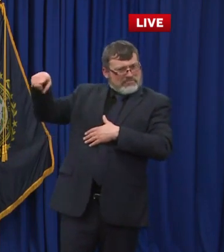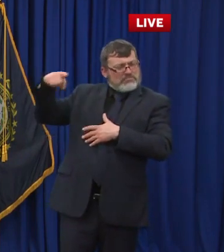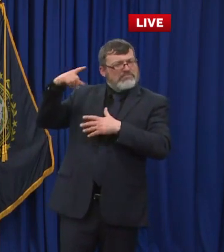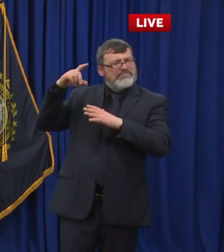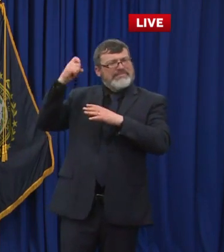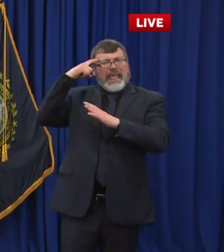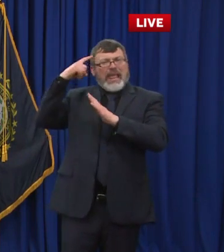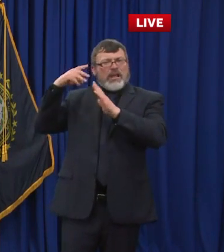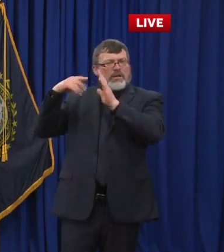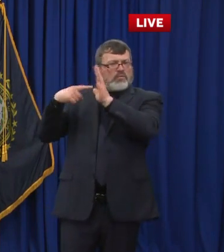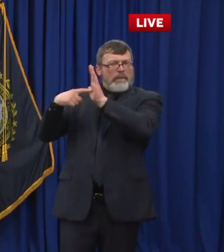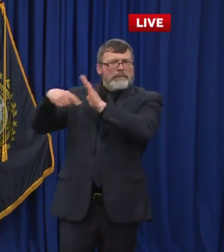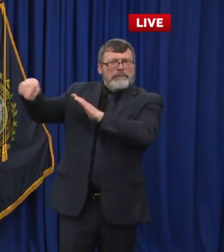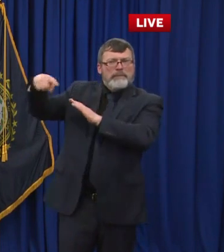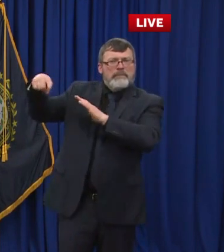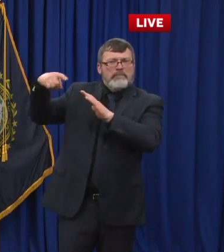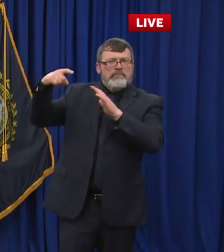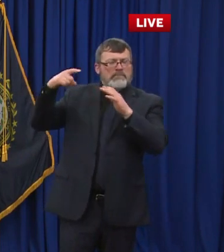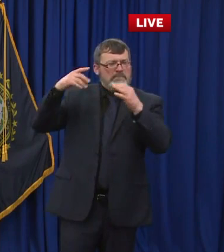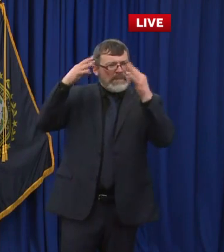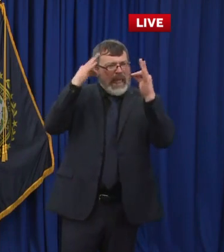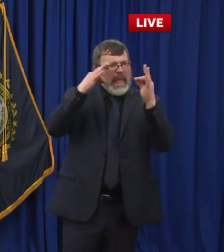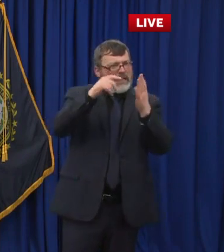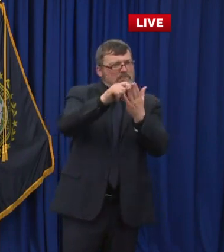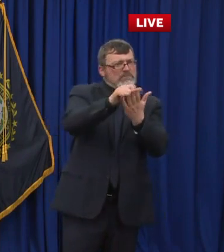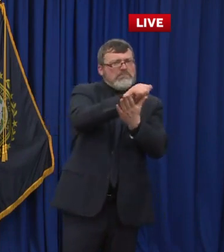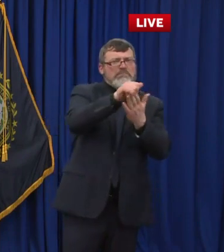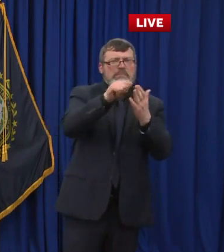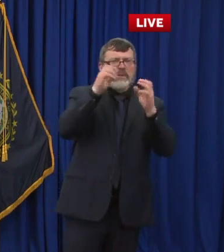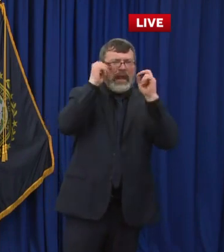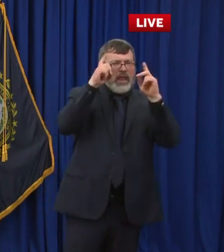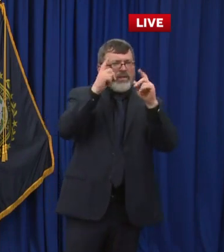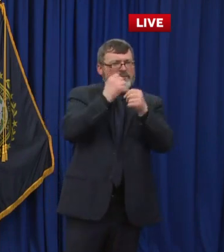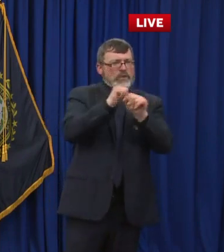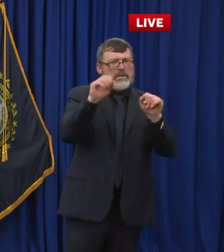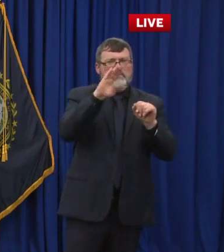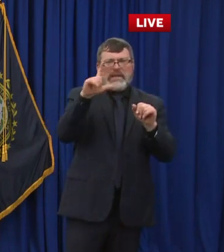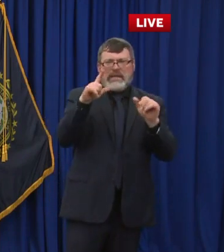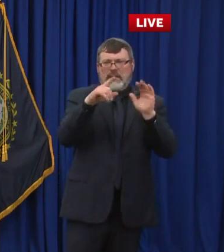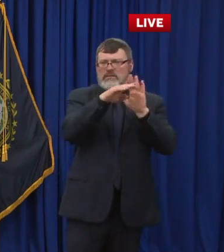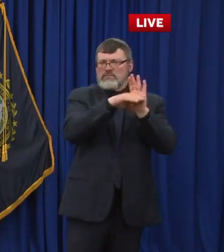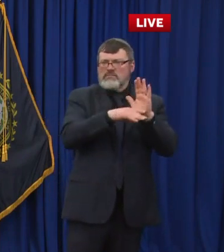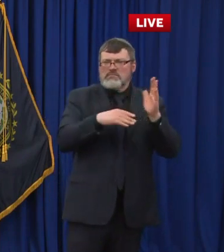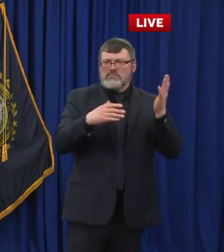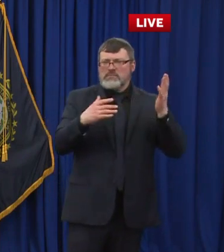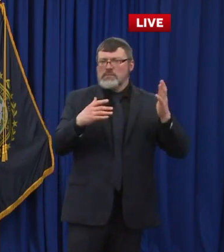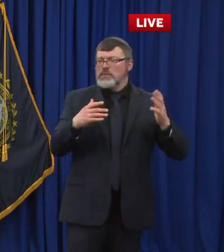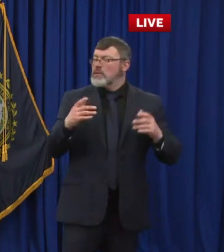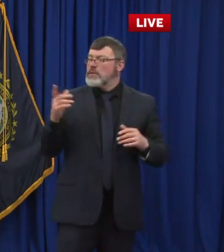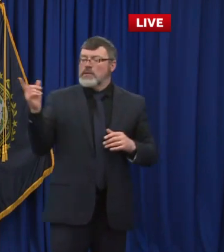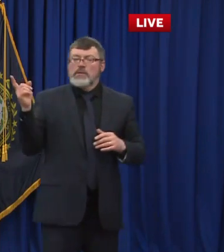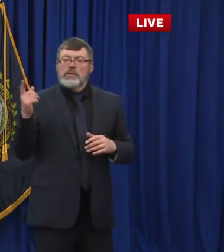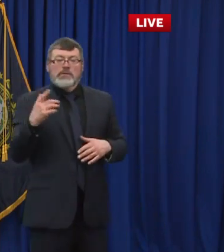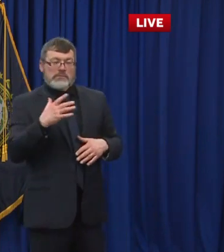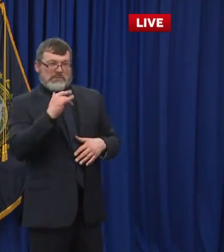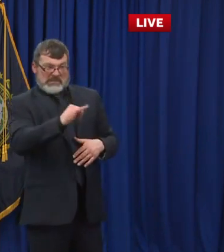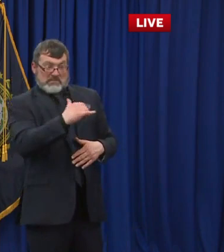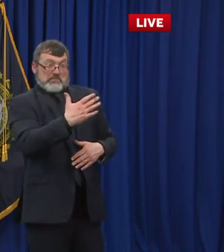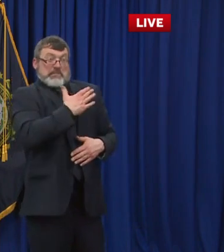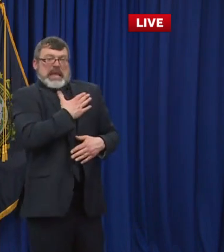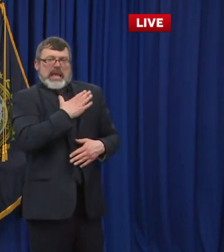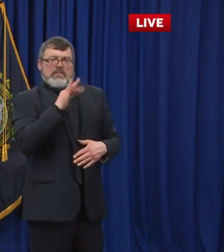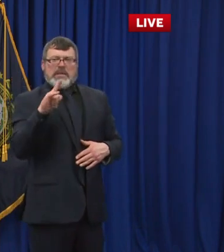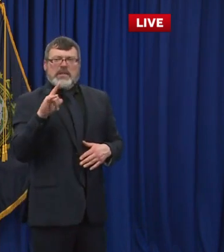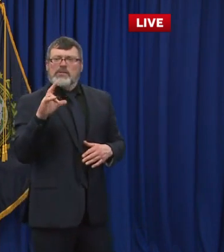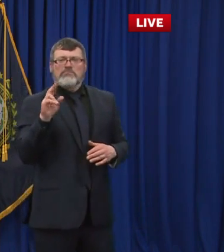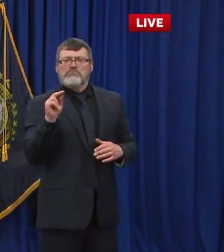bill per se. We really didn't have any direct input on that bill. I know there were some amendments. I couldn't even tell you what those amendments were. I know there's another bill in the Senate being moved